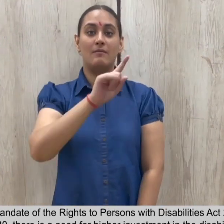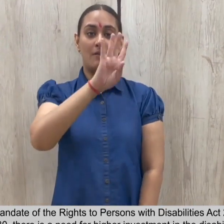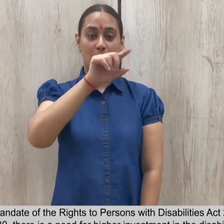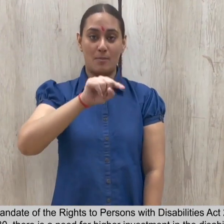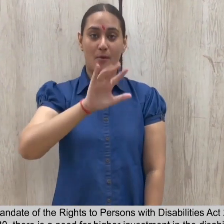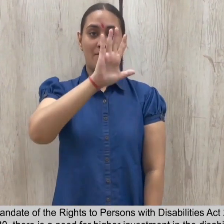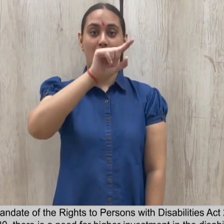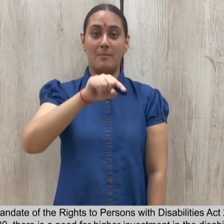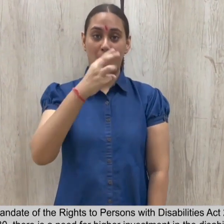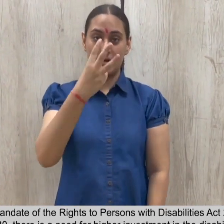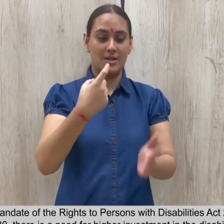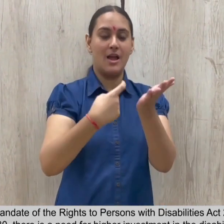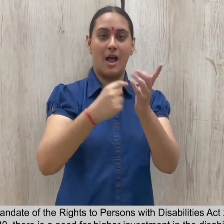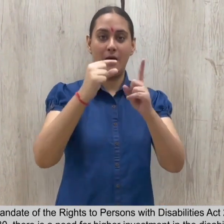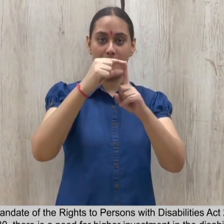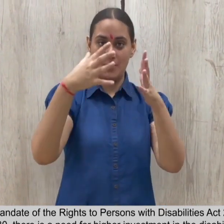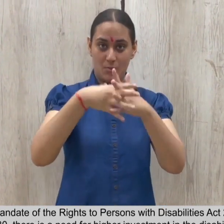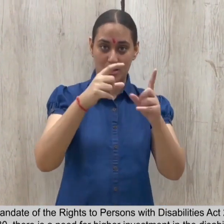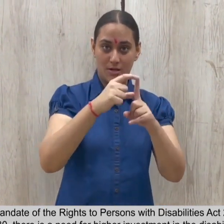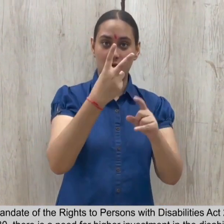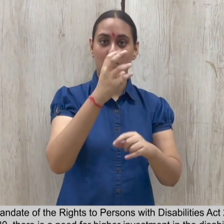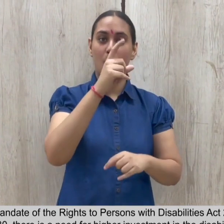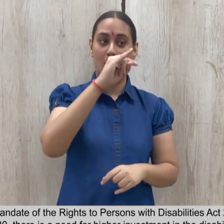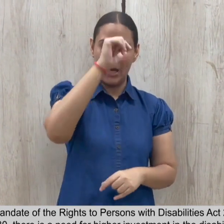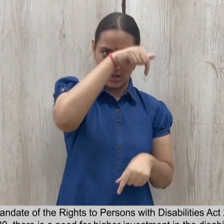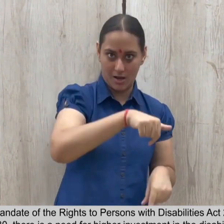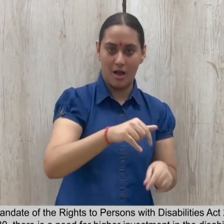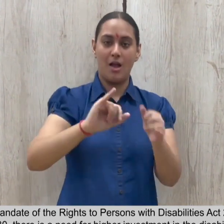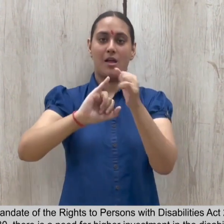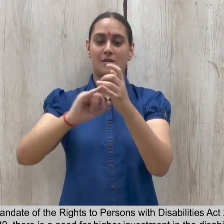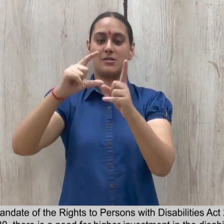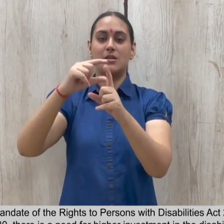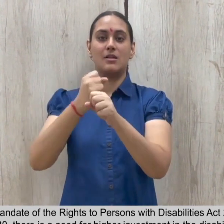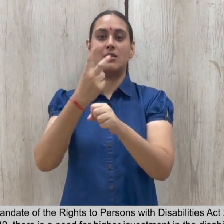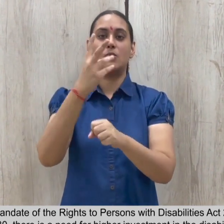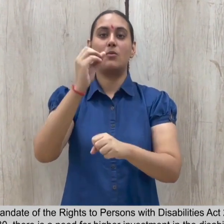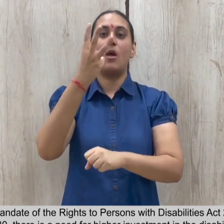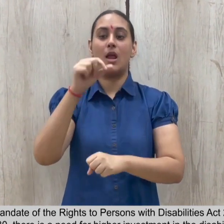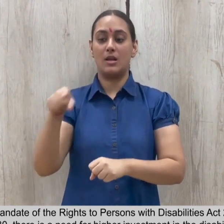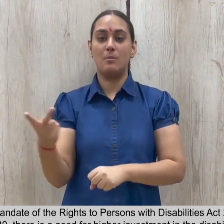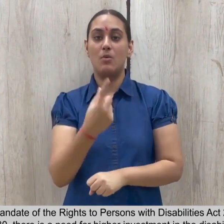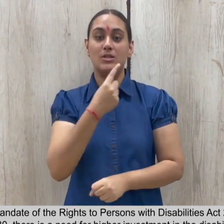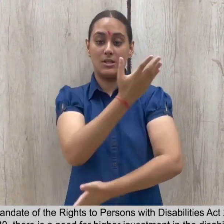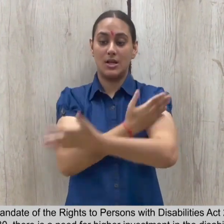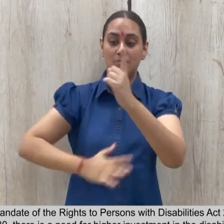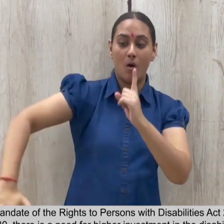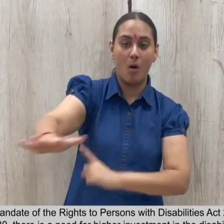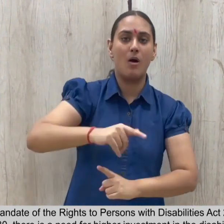14.5.3 Given the mandate of the Rights to Persons with Disabilities Act 2016 and the